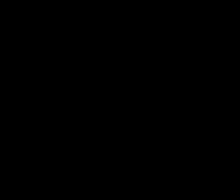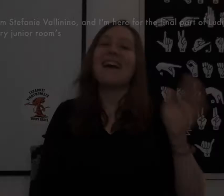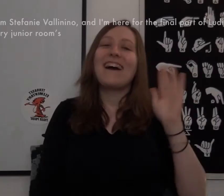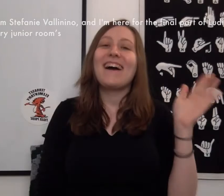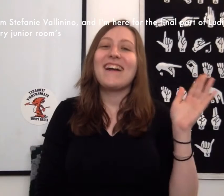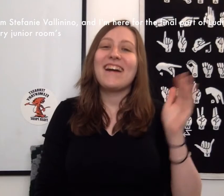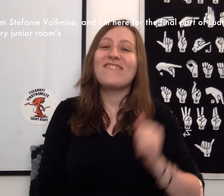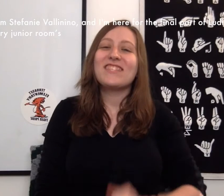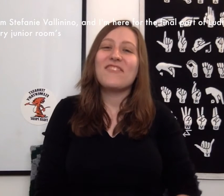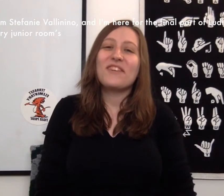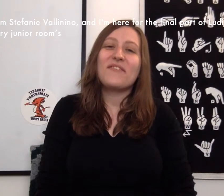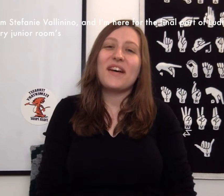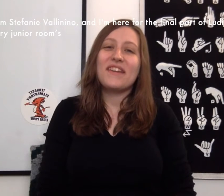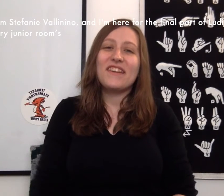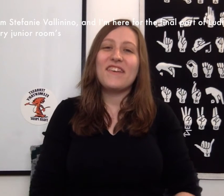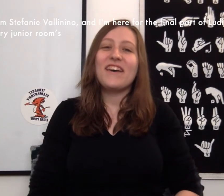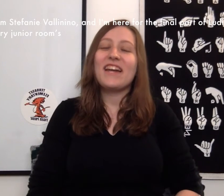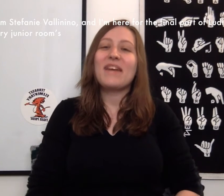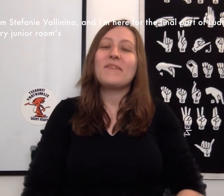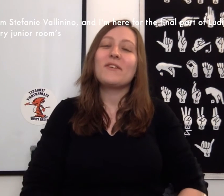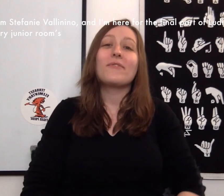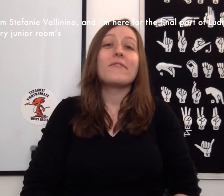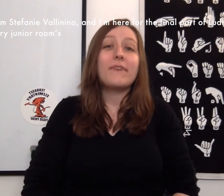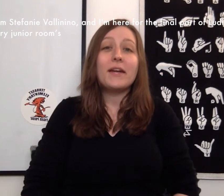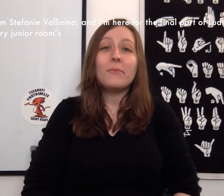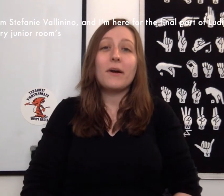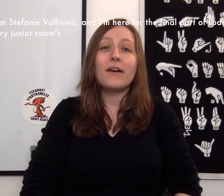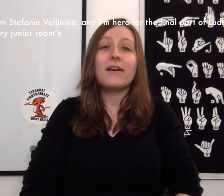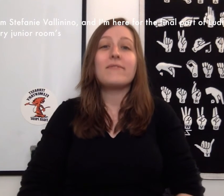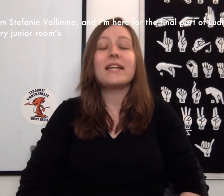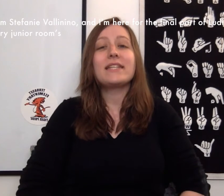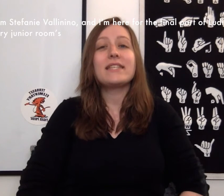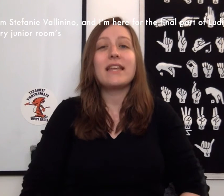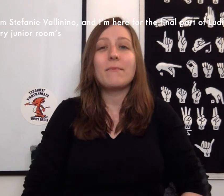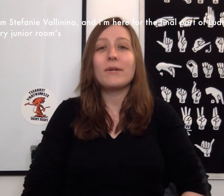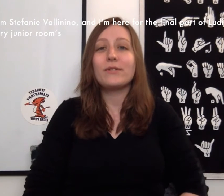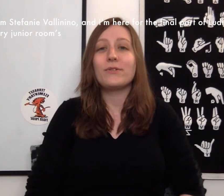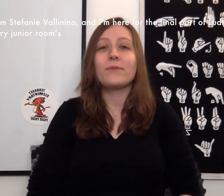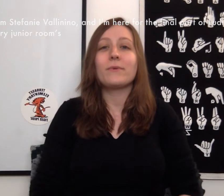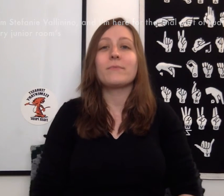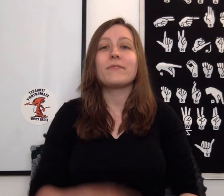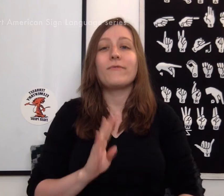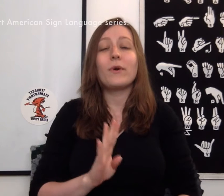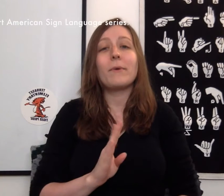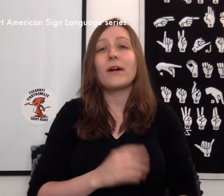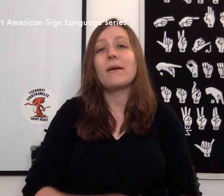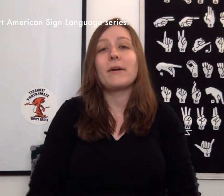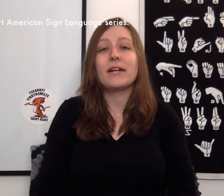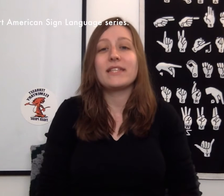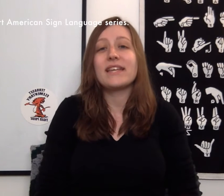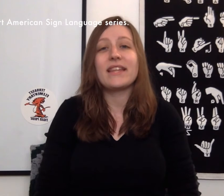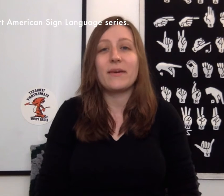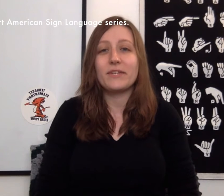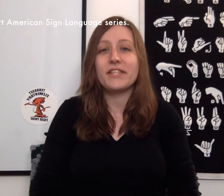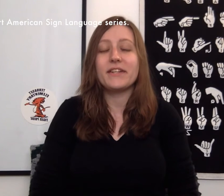Hi, I'm Stephanie Vallanino and I'm here for the final part of Ludington Library Junior Room's four-part American Sign Language series.